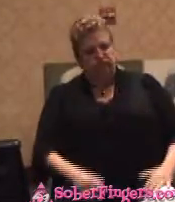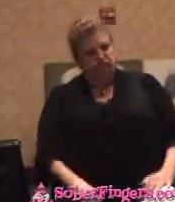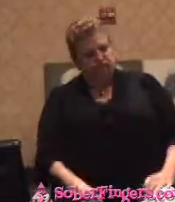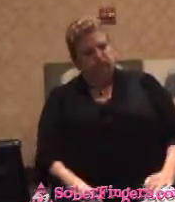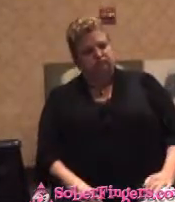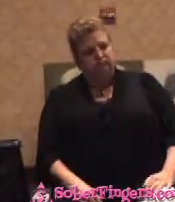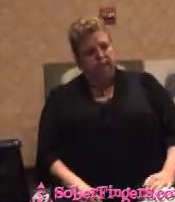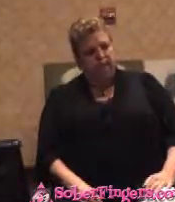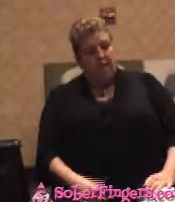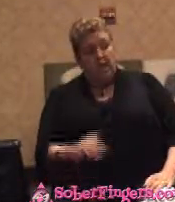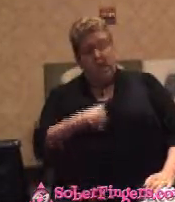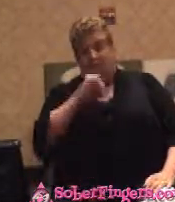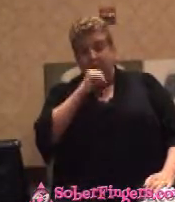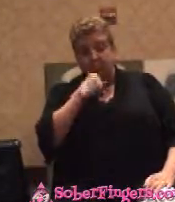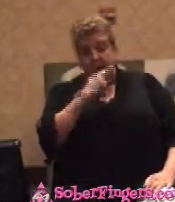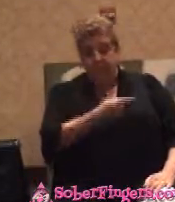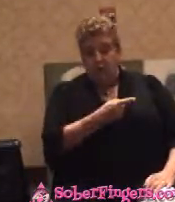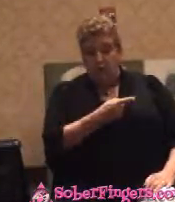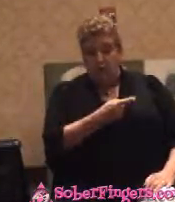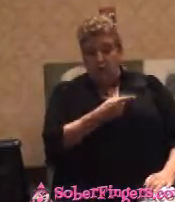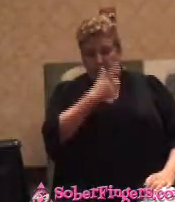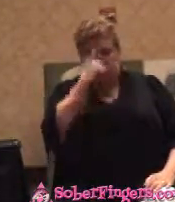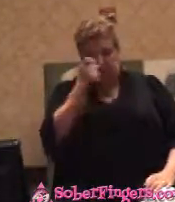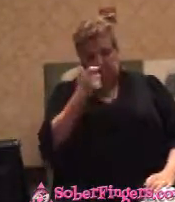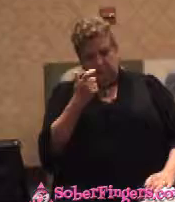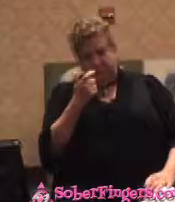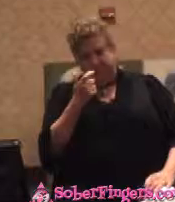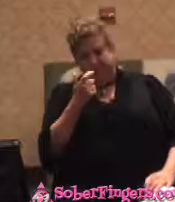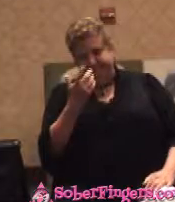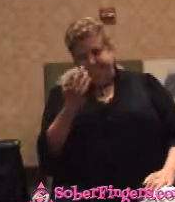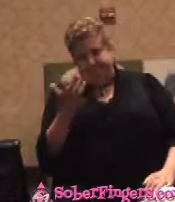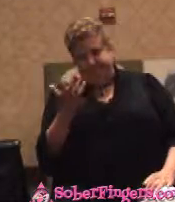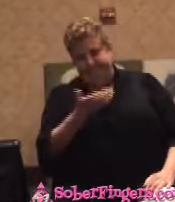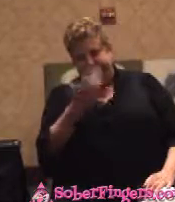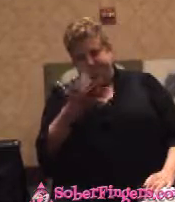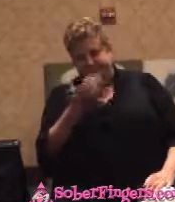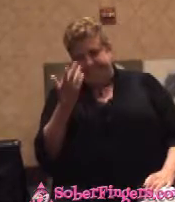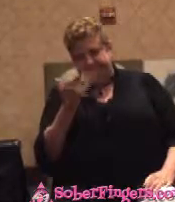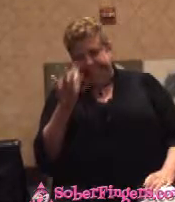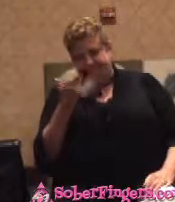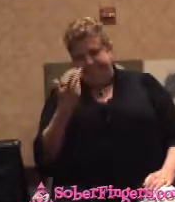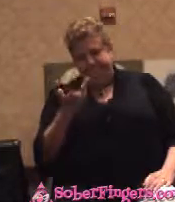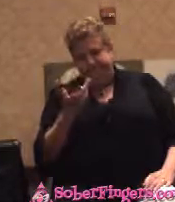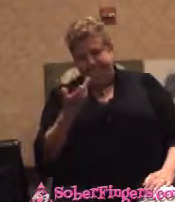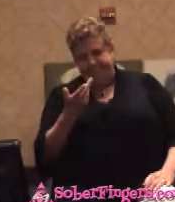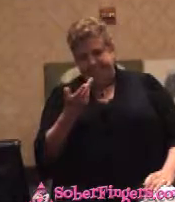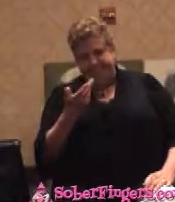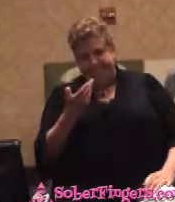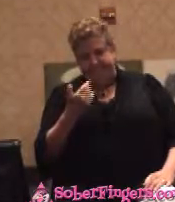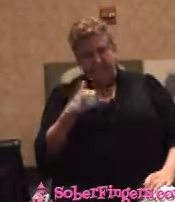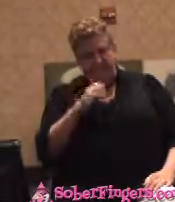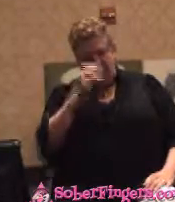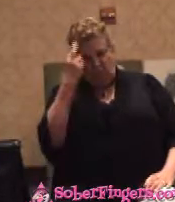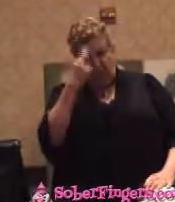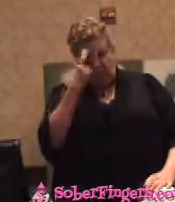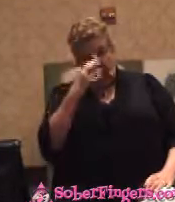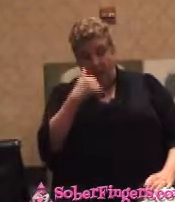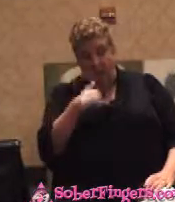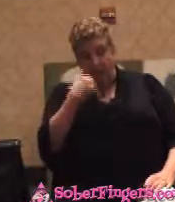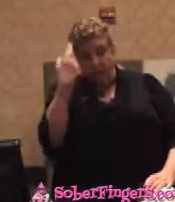And I'm not telling you this because I have no reason. I'm going to tell you this because if you see me